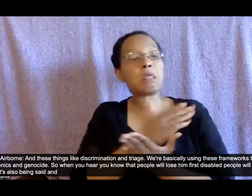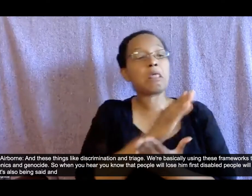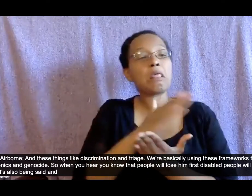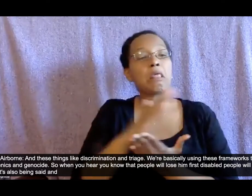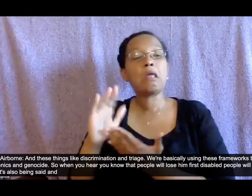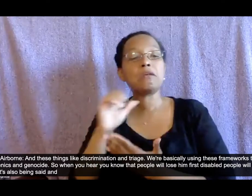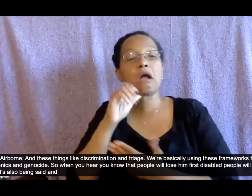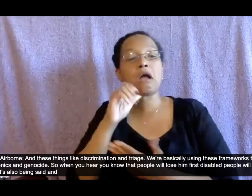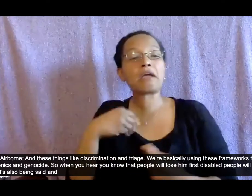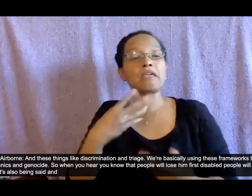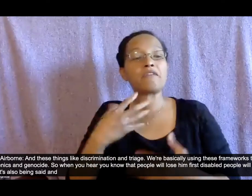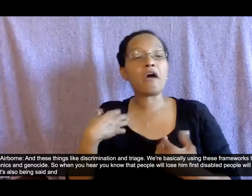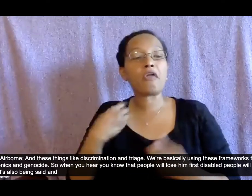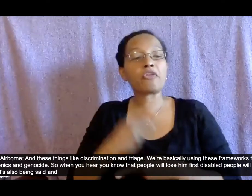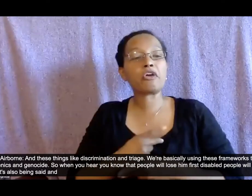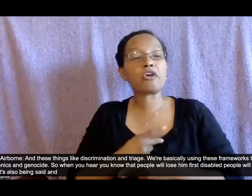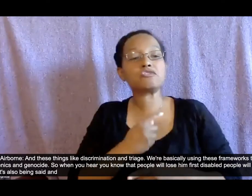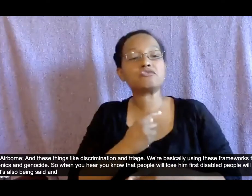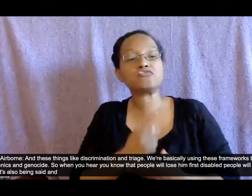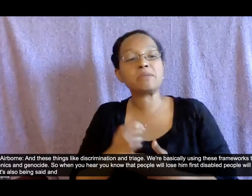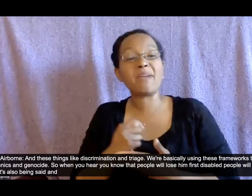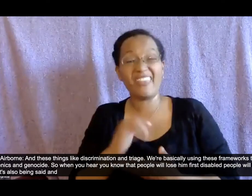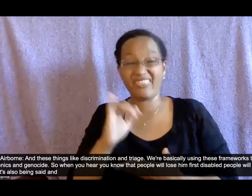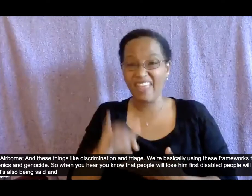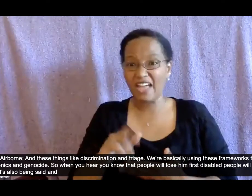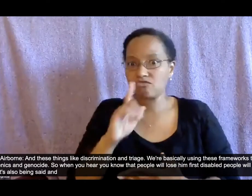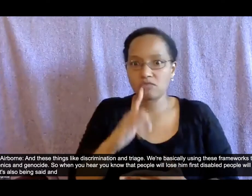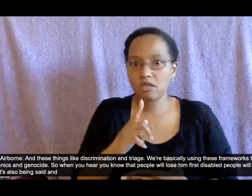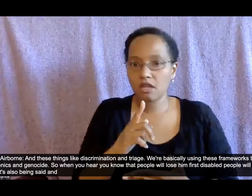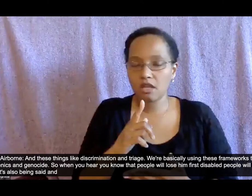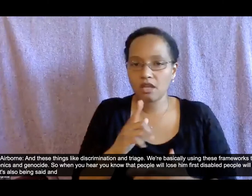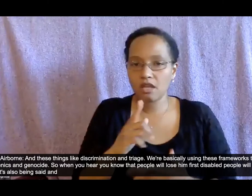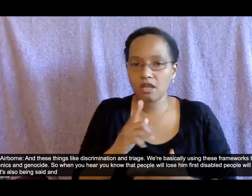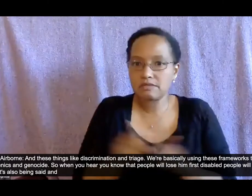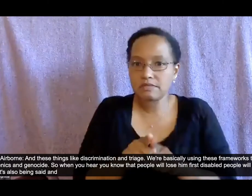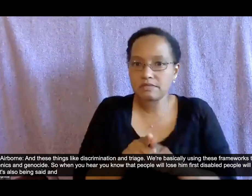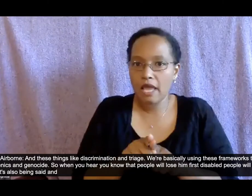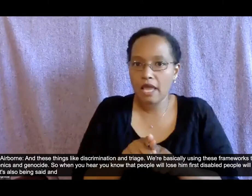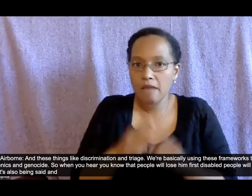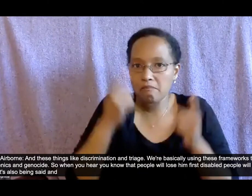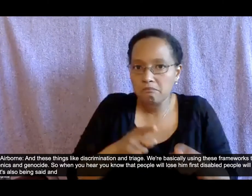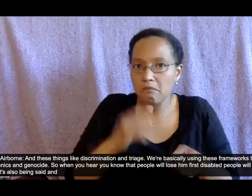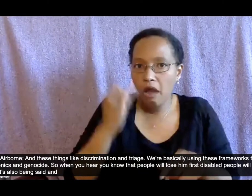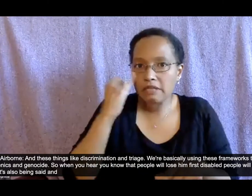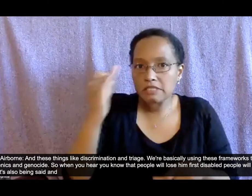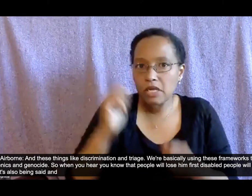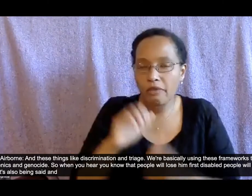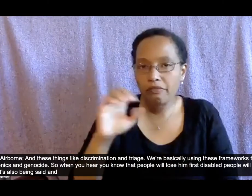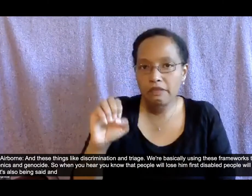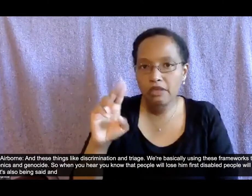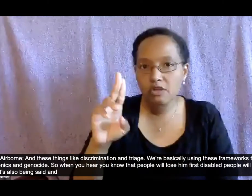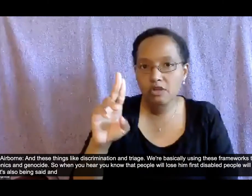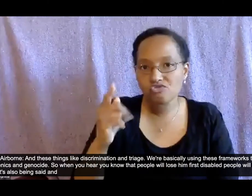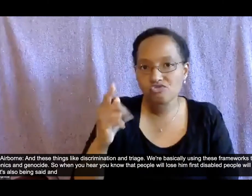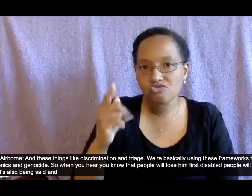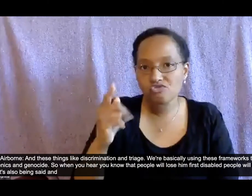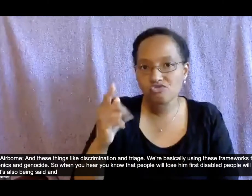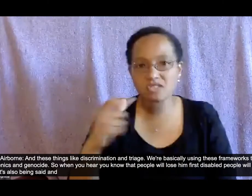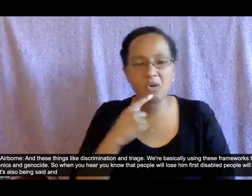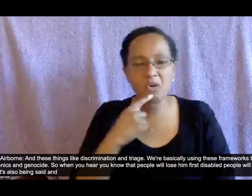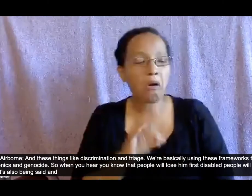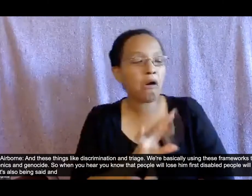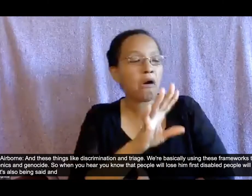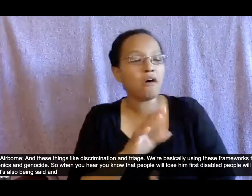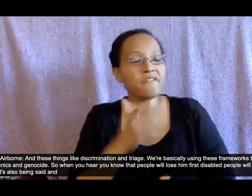so when you hear you know oh fat people will lose them first disabled people will lose them first what's also being